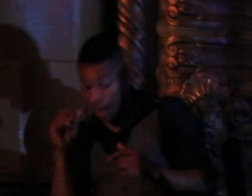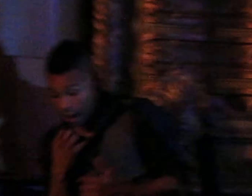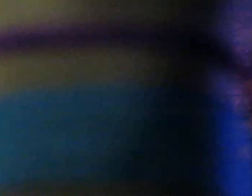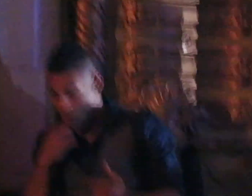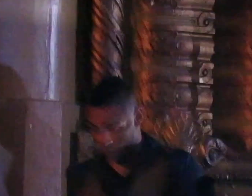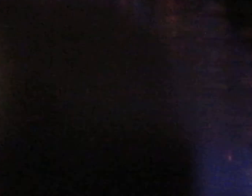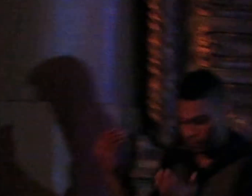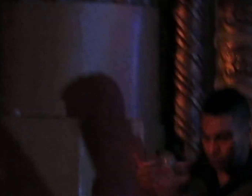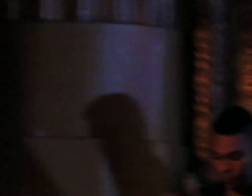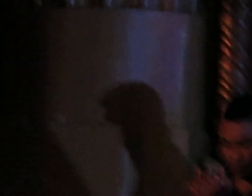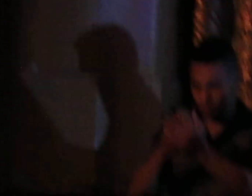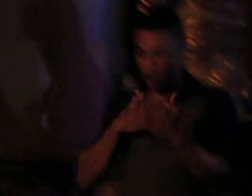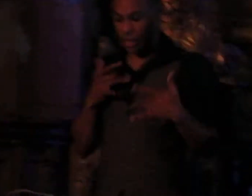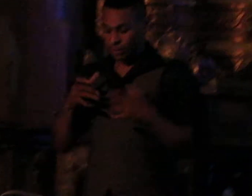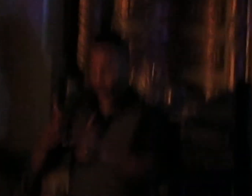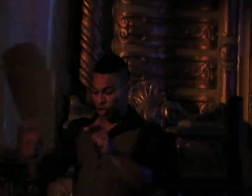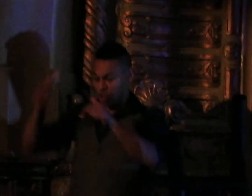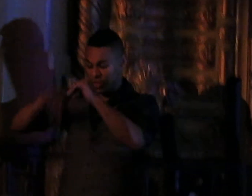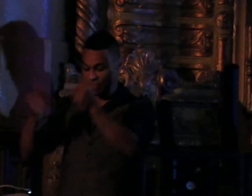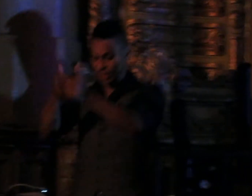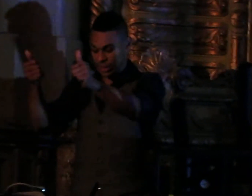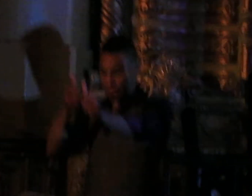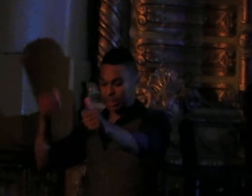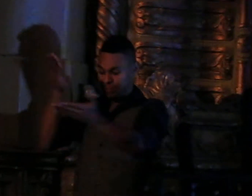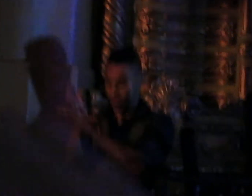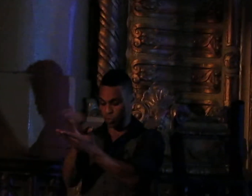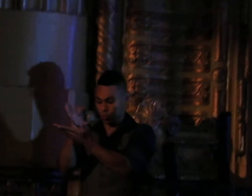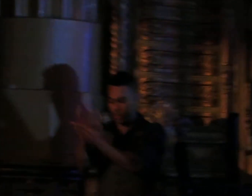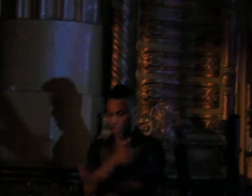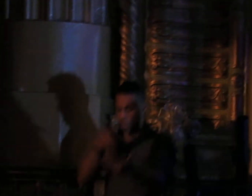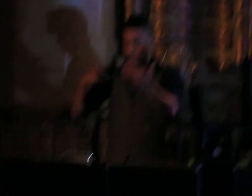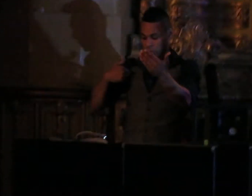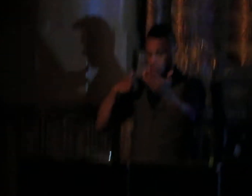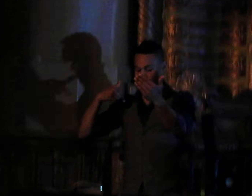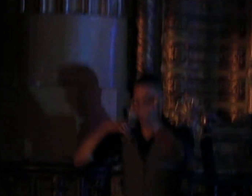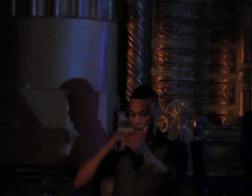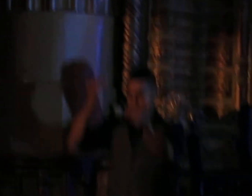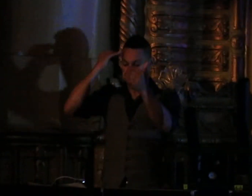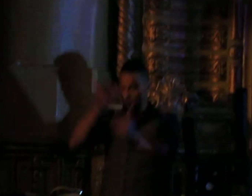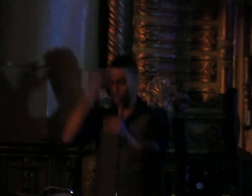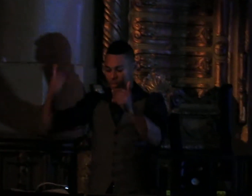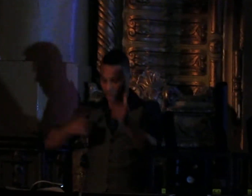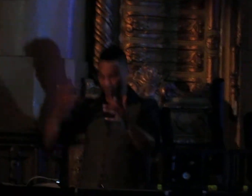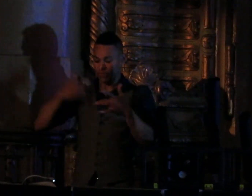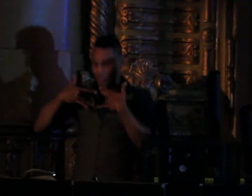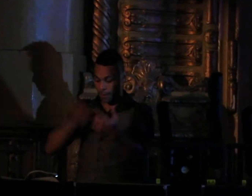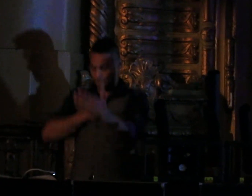change. My heart is bigger than the distance, and what you're just... I know it could not be like